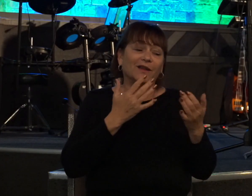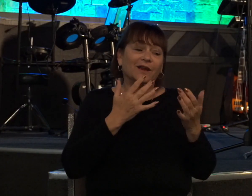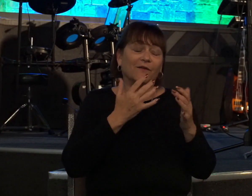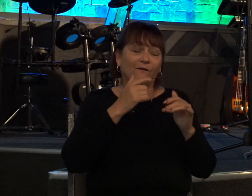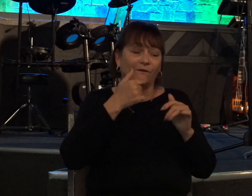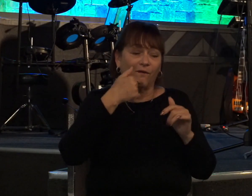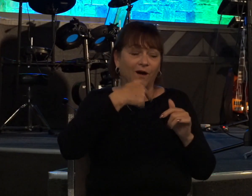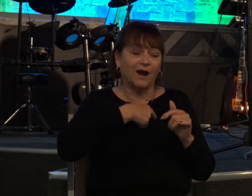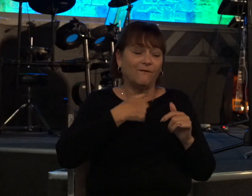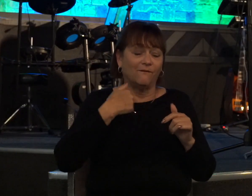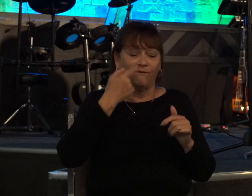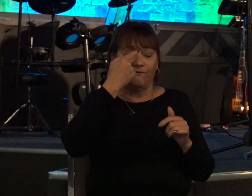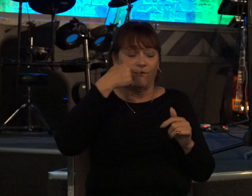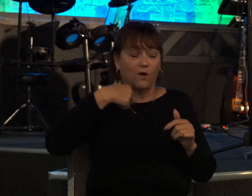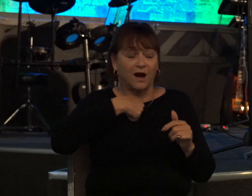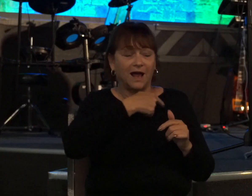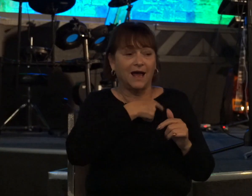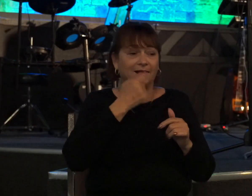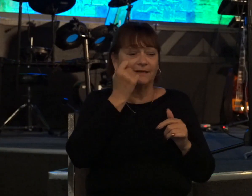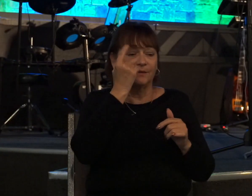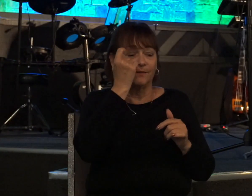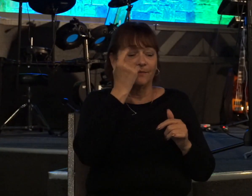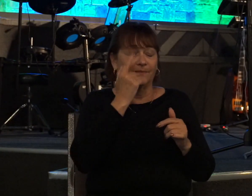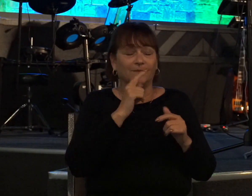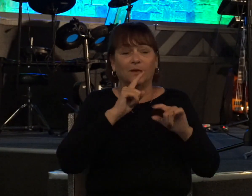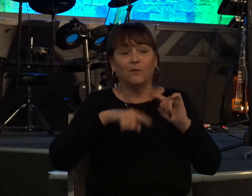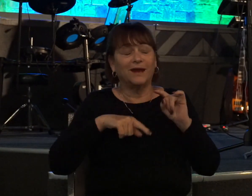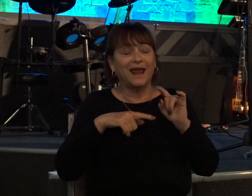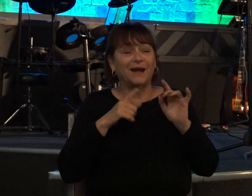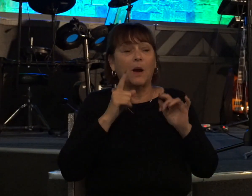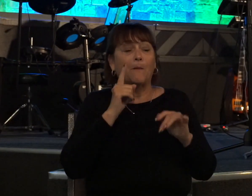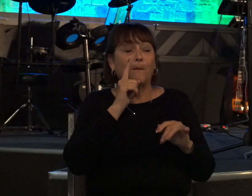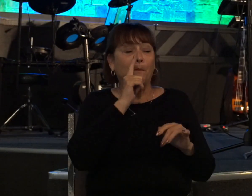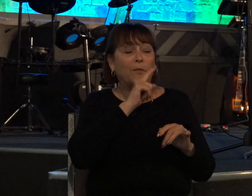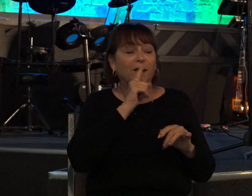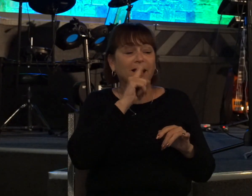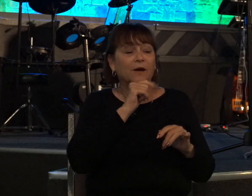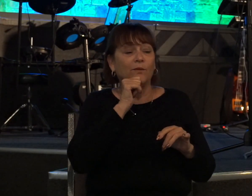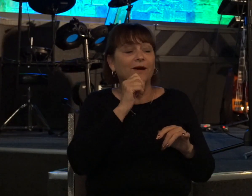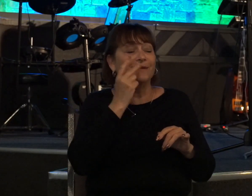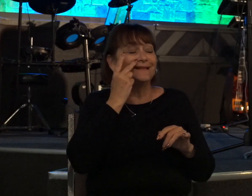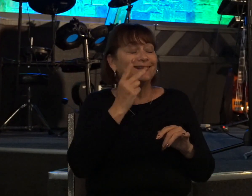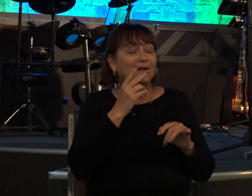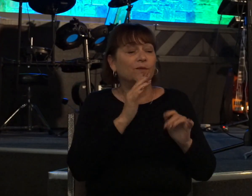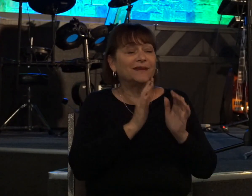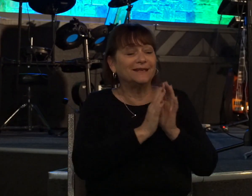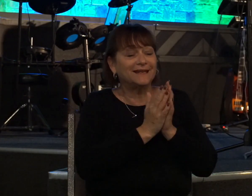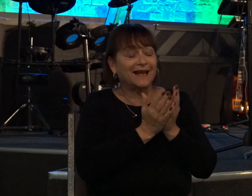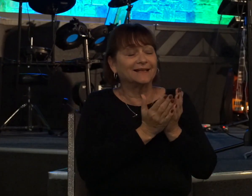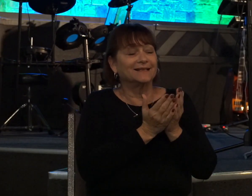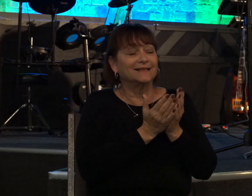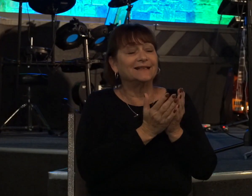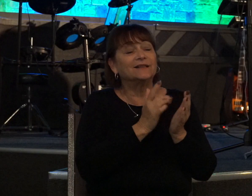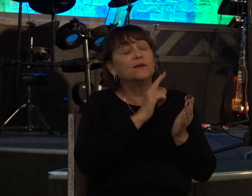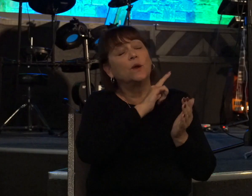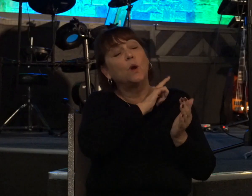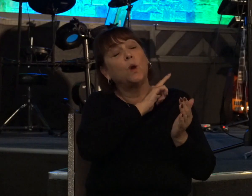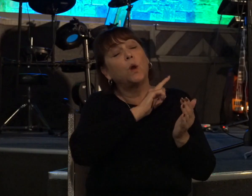we can't pretend that we don't see what the text says it says the lord struck the